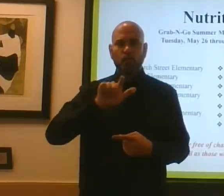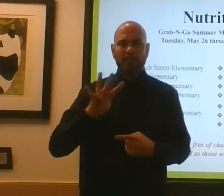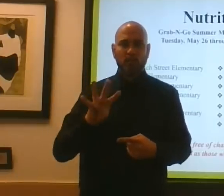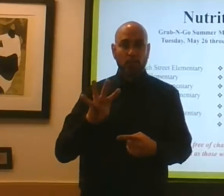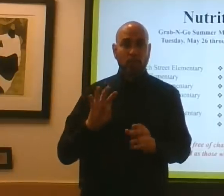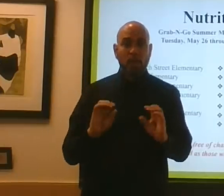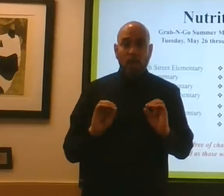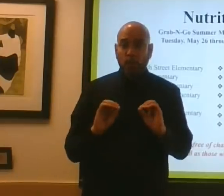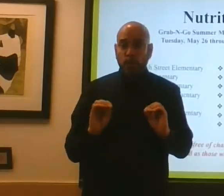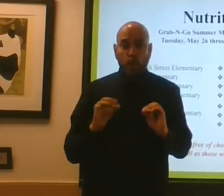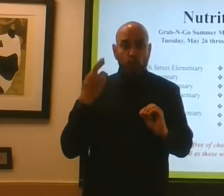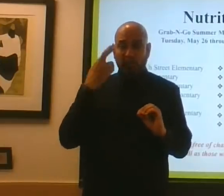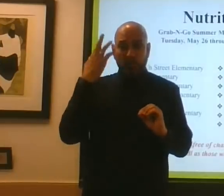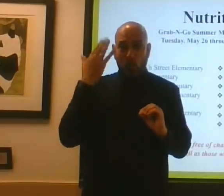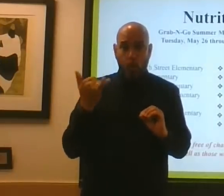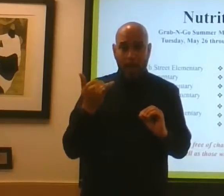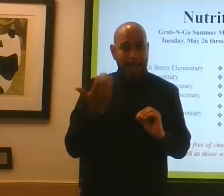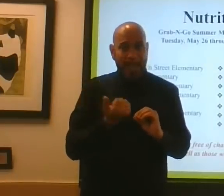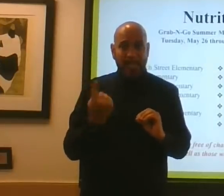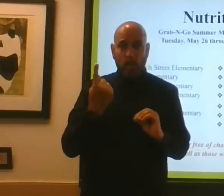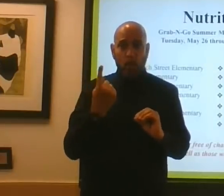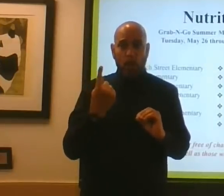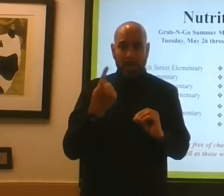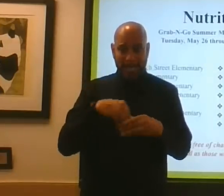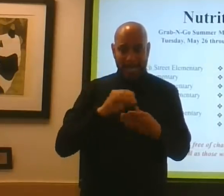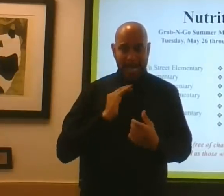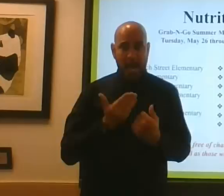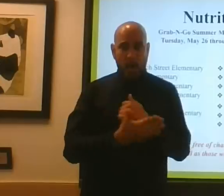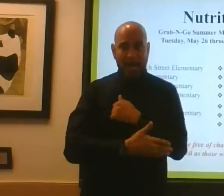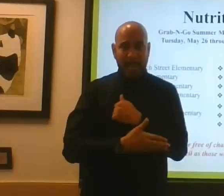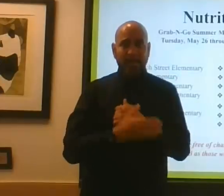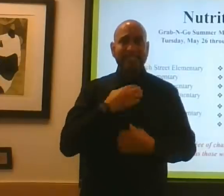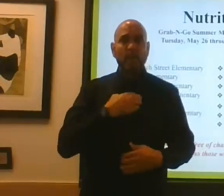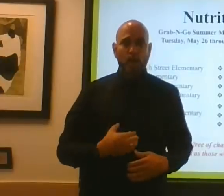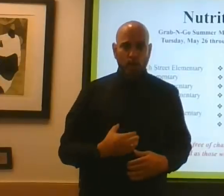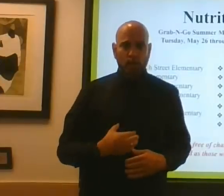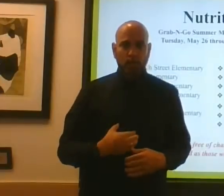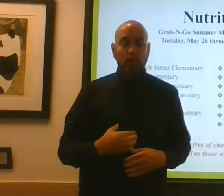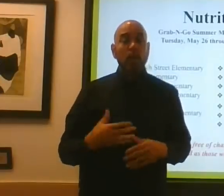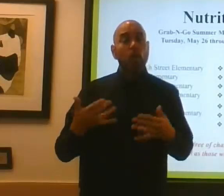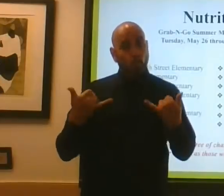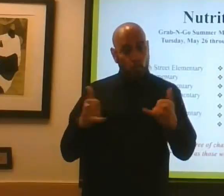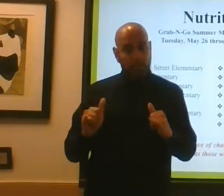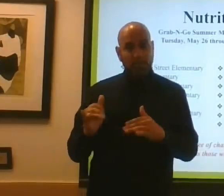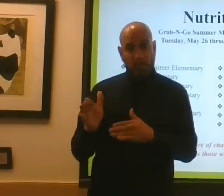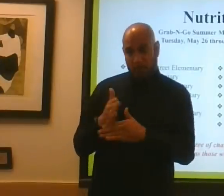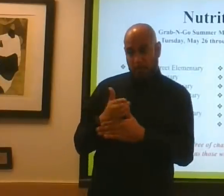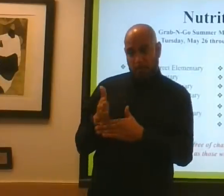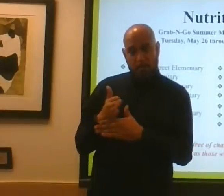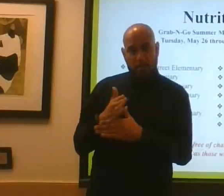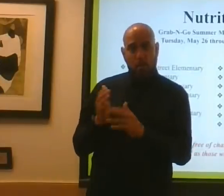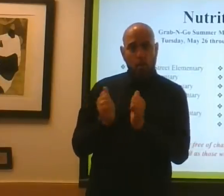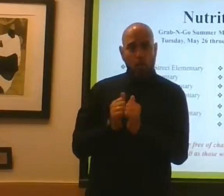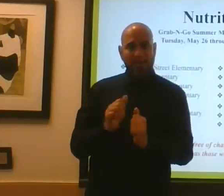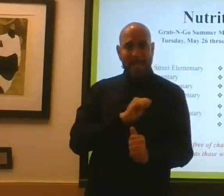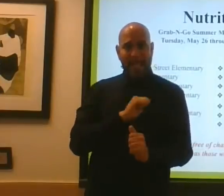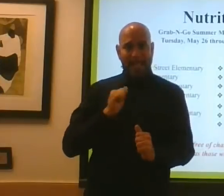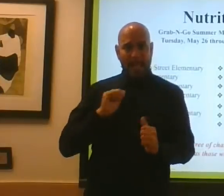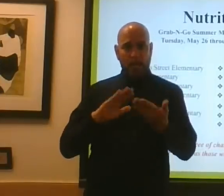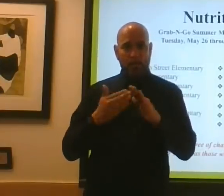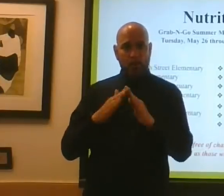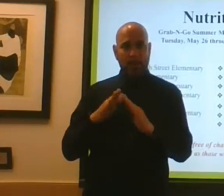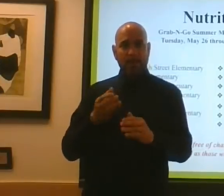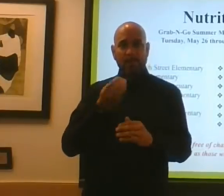anyone to be hungry in our county. Also, we're still partnering with the Atlanta Community Food Bank and on